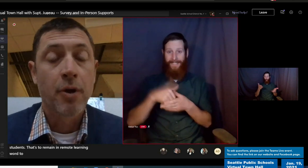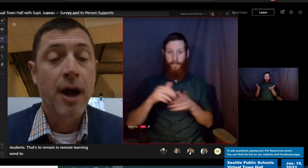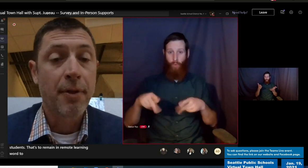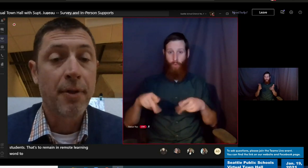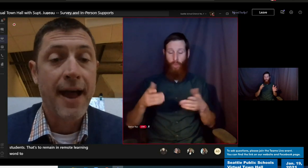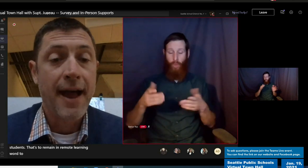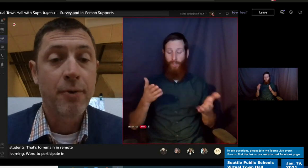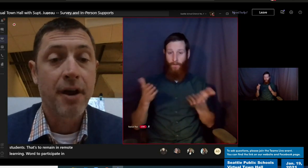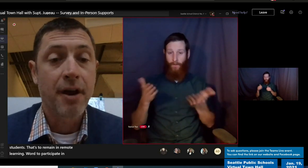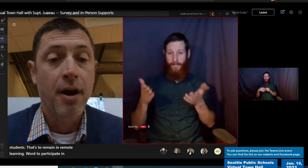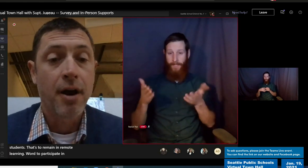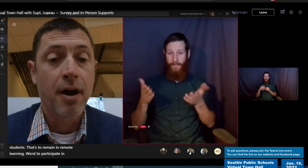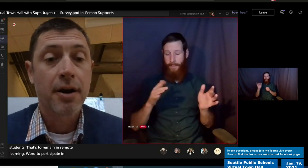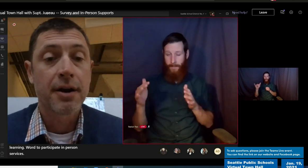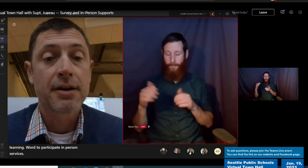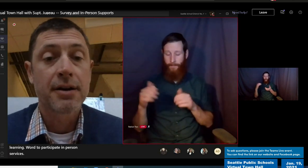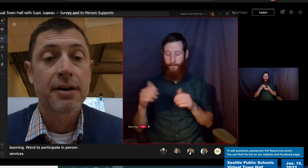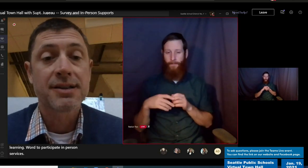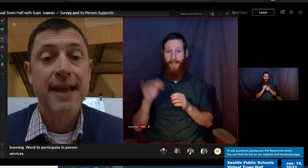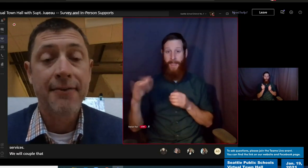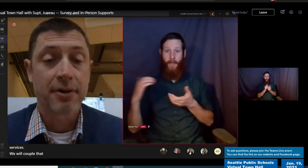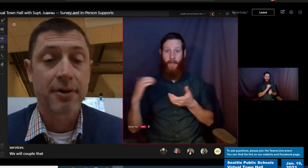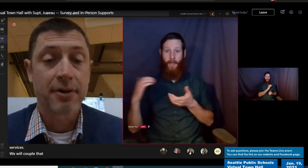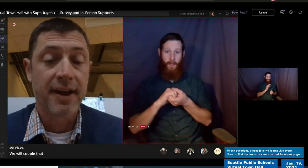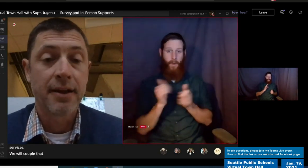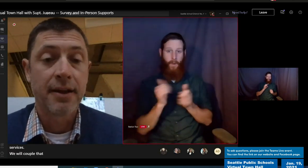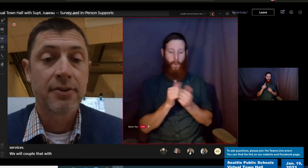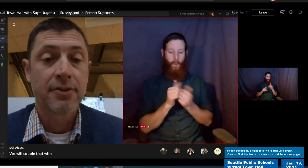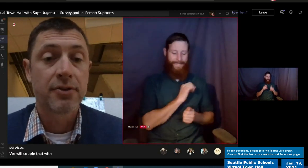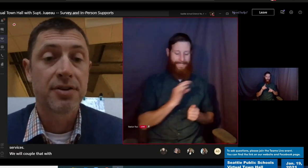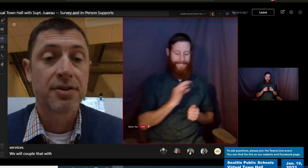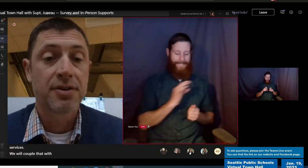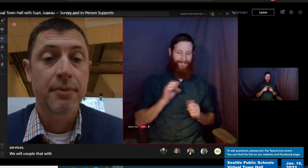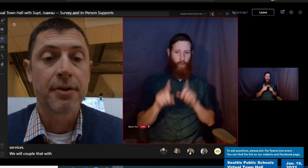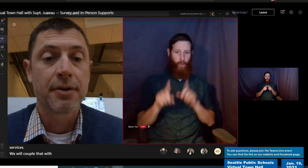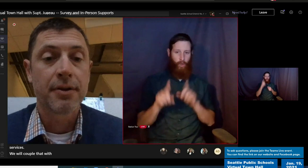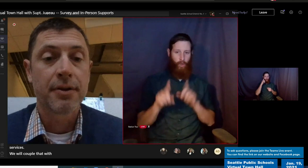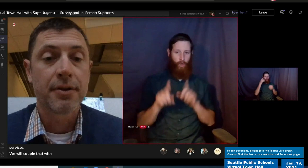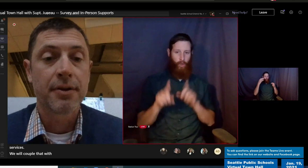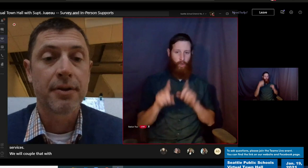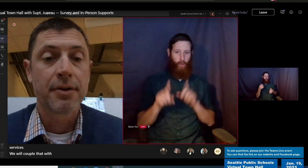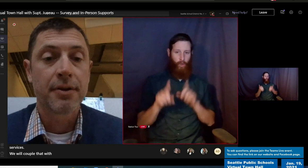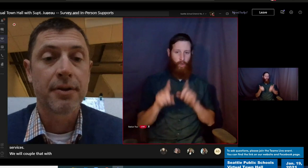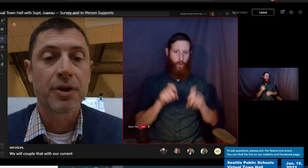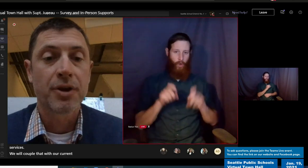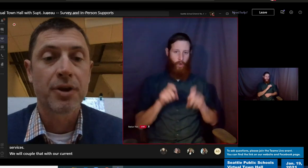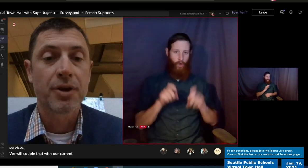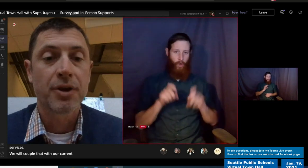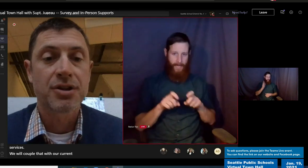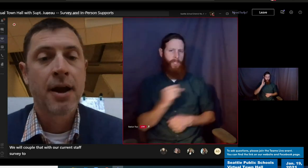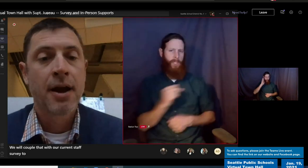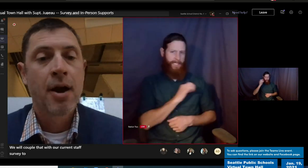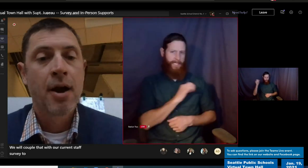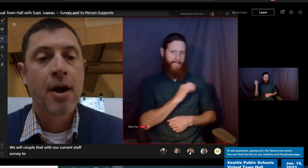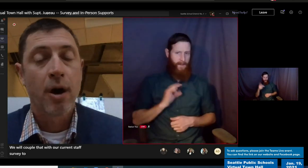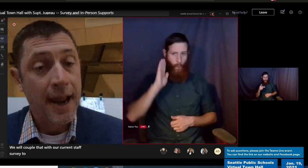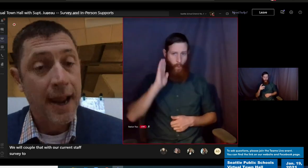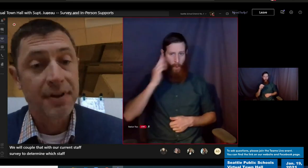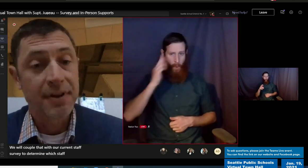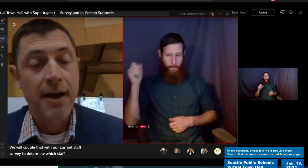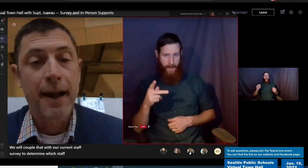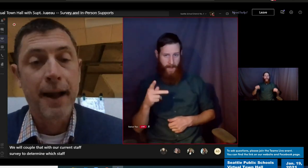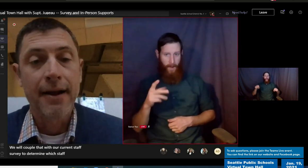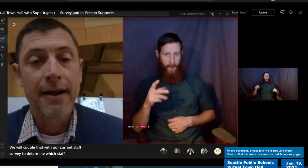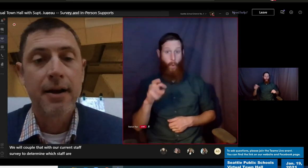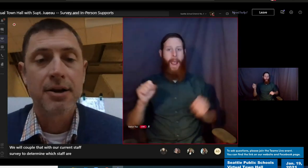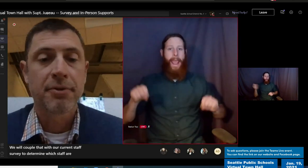that with our current staff survey to determine which staff are coming back or able to come back